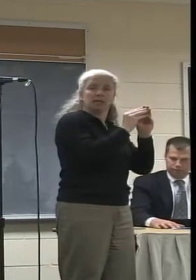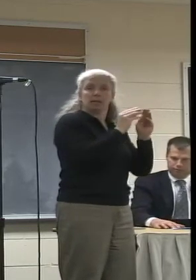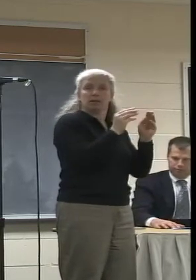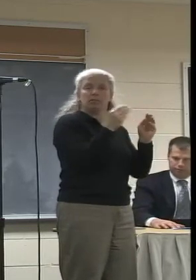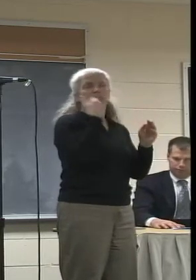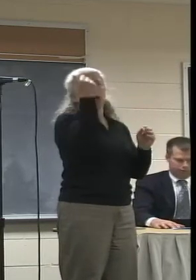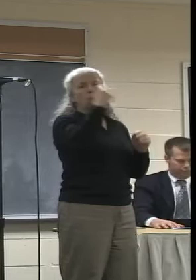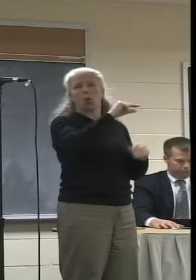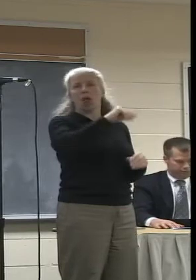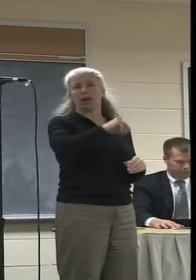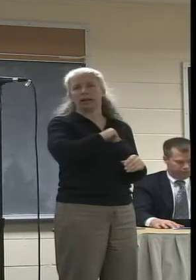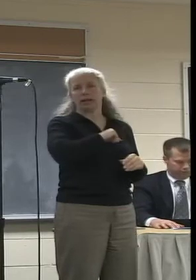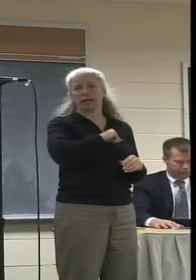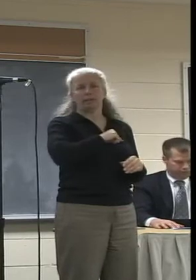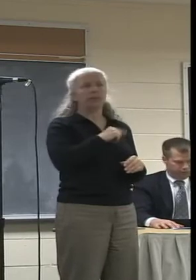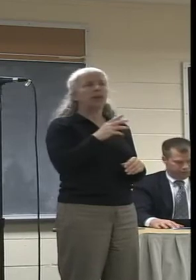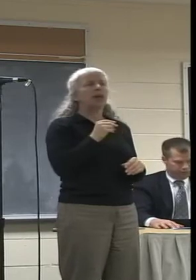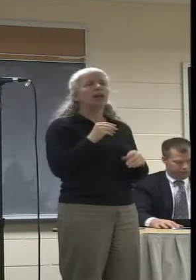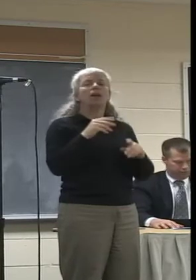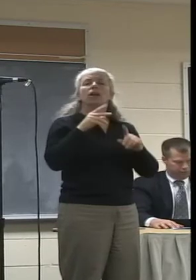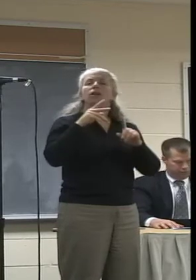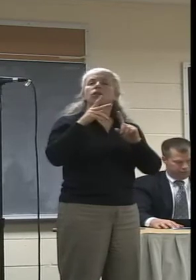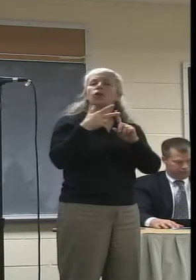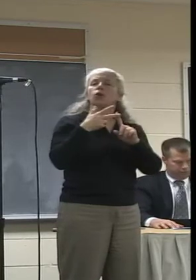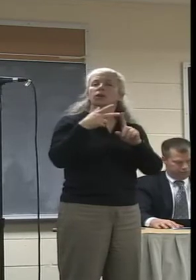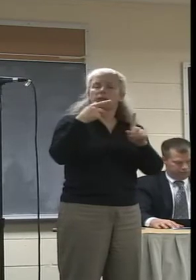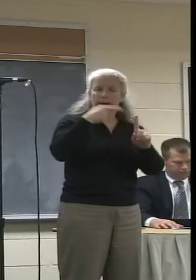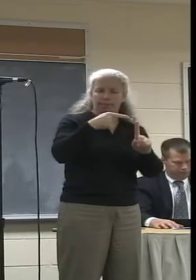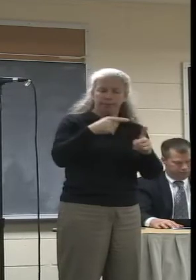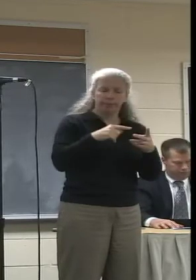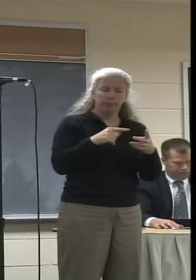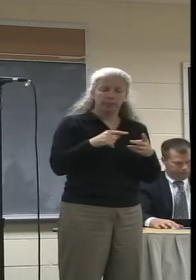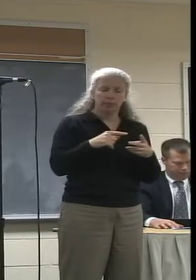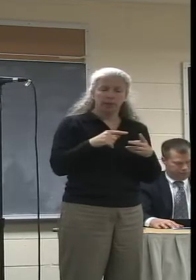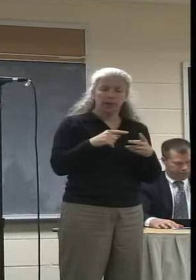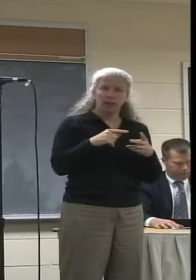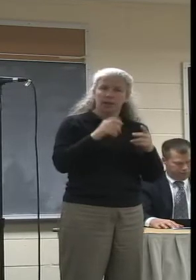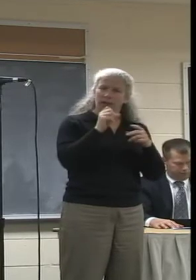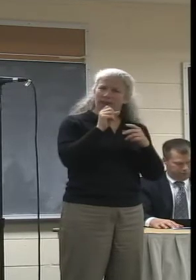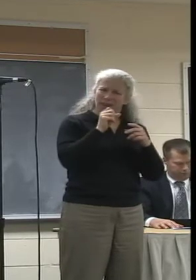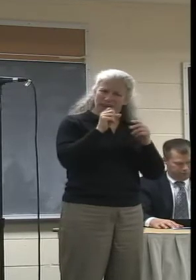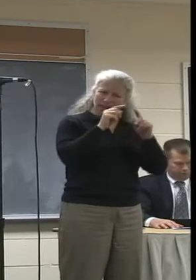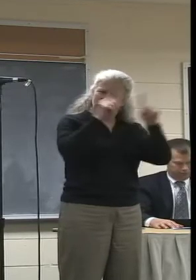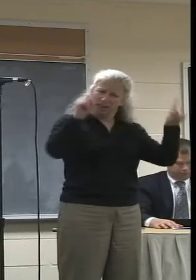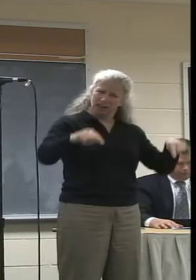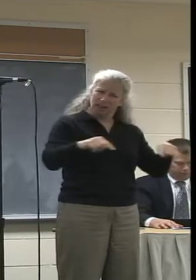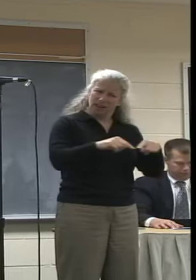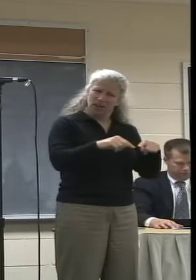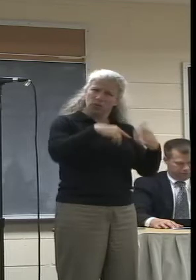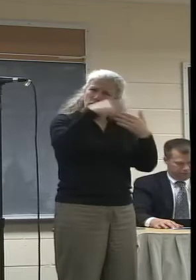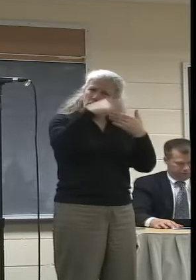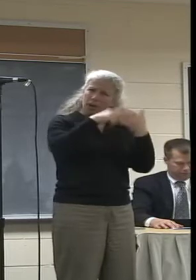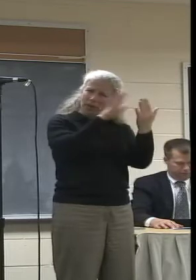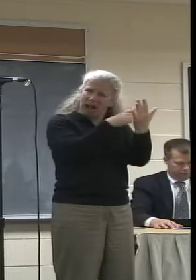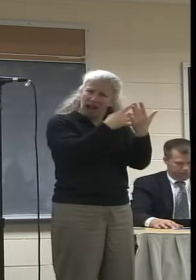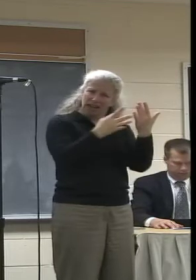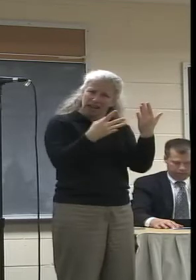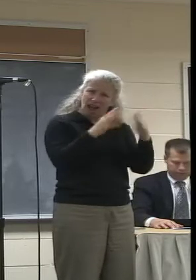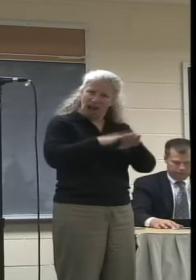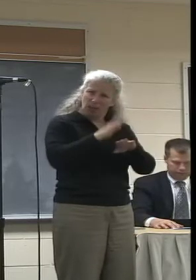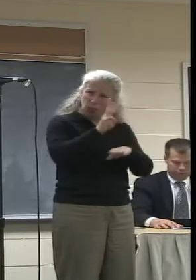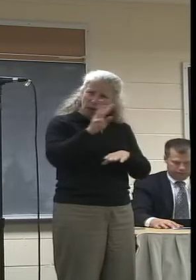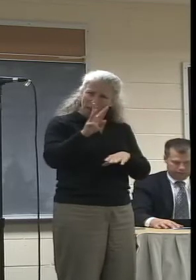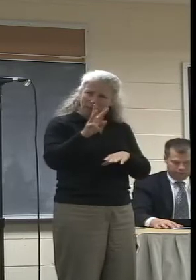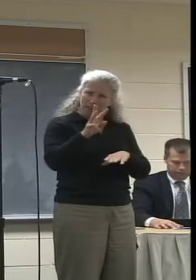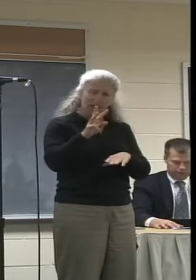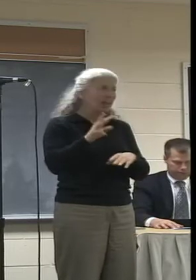The third important point I'd like to make is our broadcast schedule is listed as educational programming on the program guide on Comcast. You've heard this